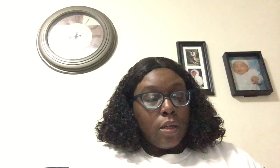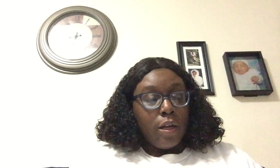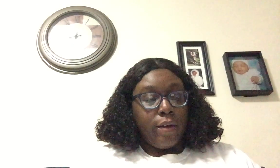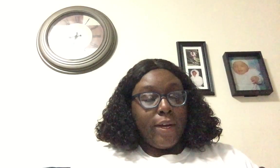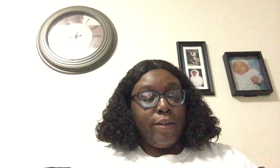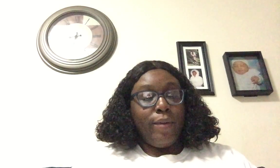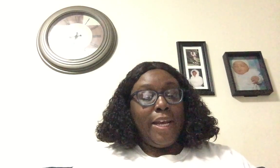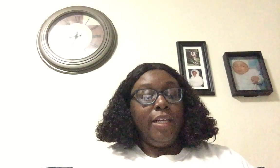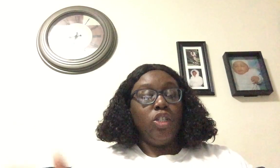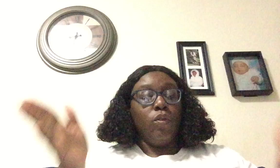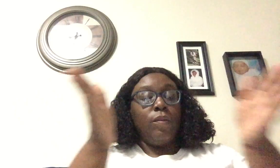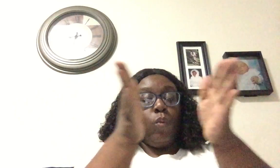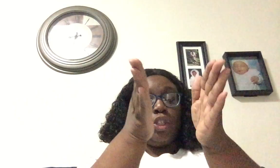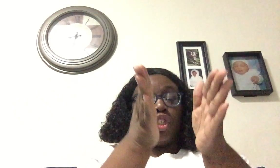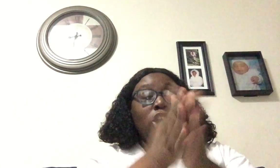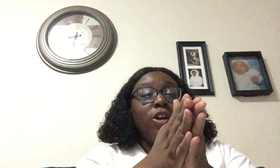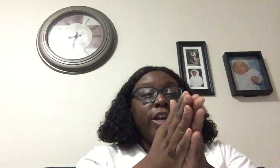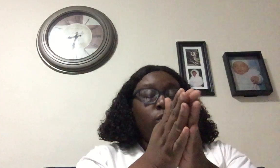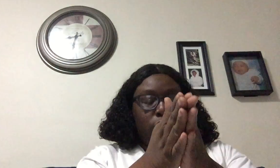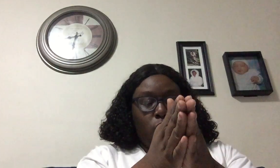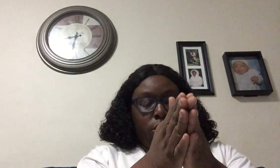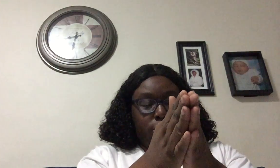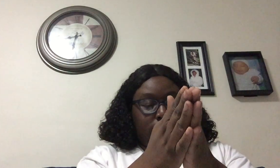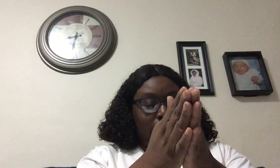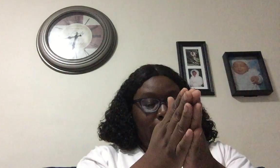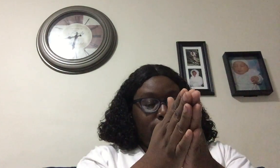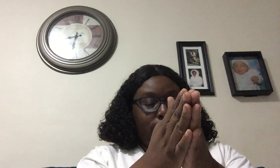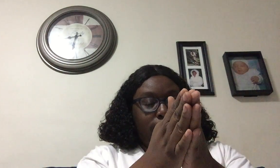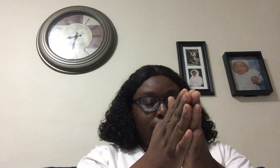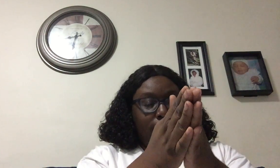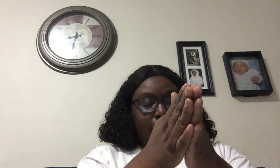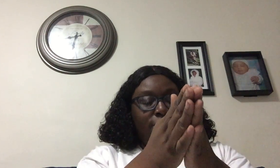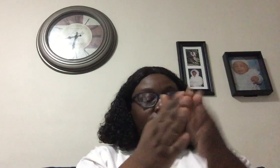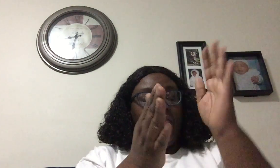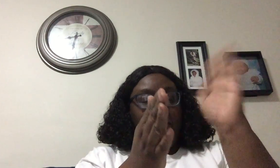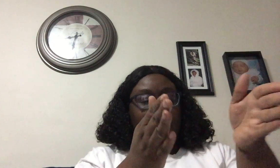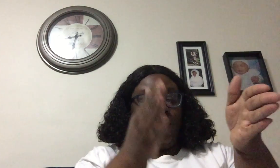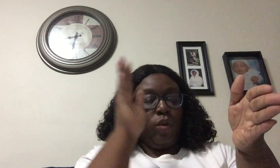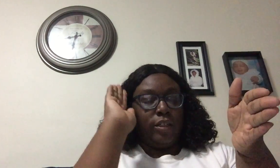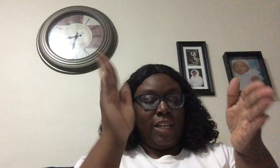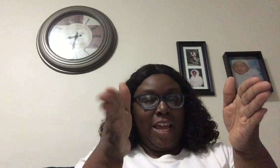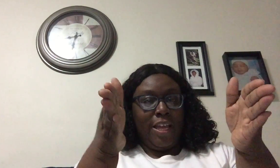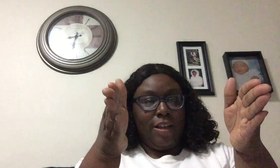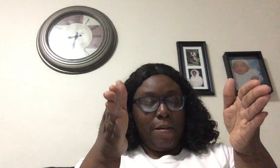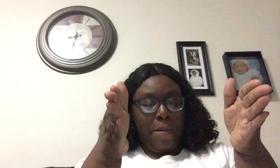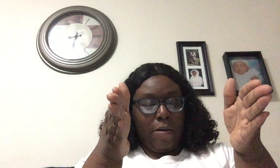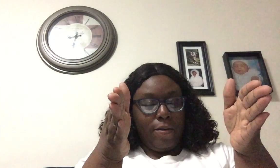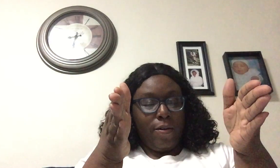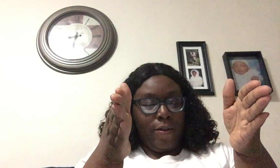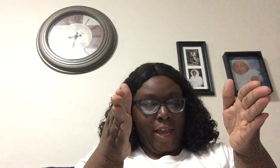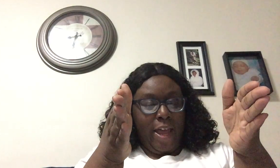All right, you ready? So we're starting with the word together and then we're taking it apart. Okay?